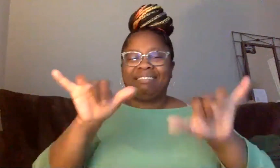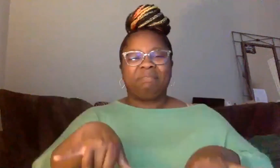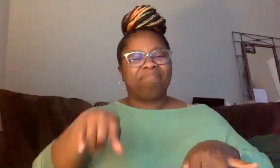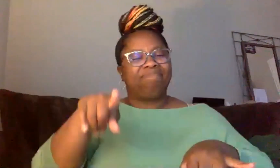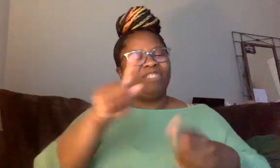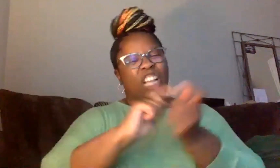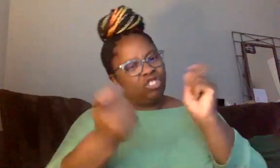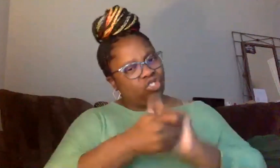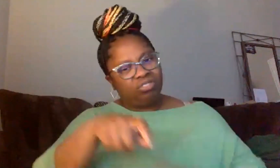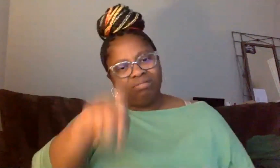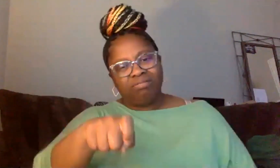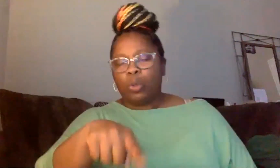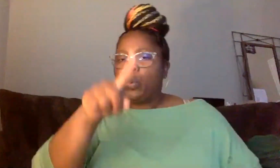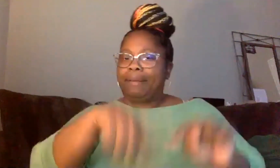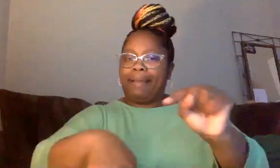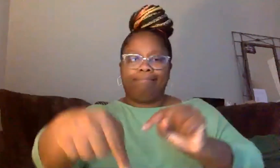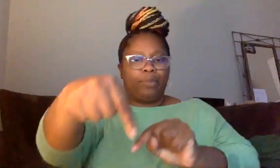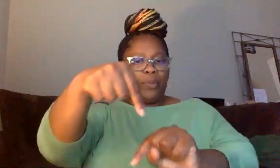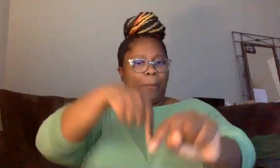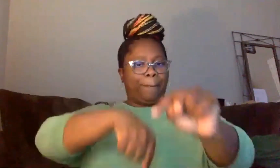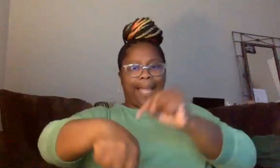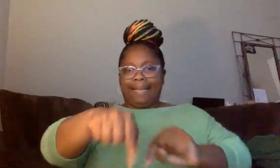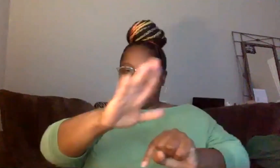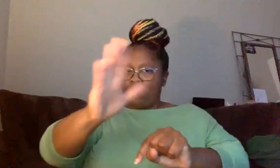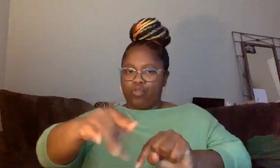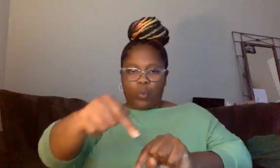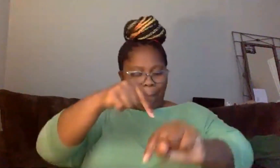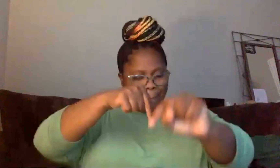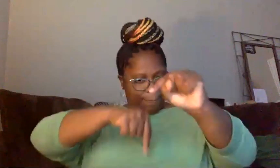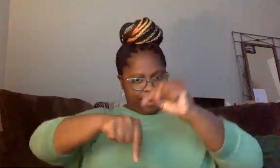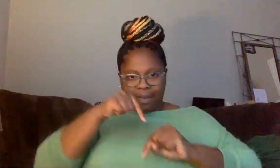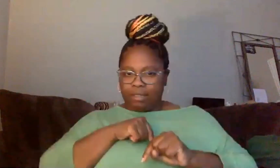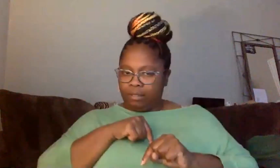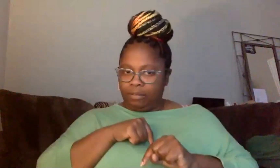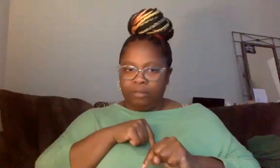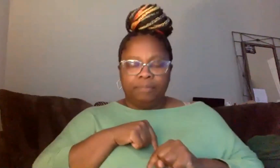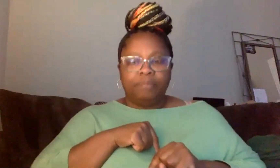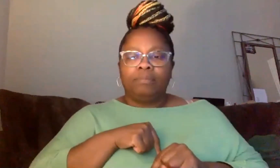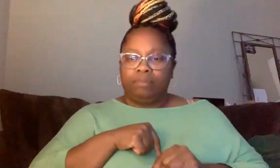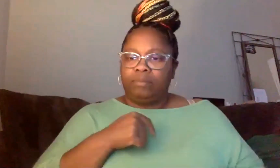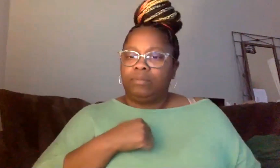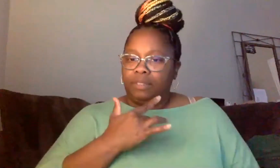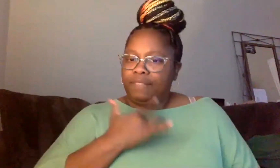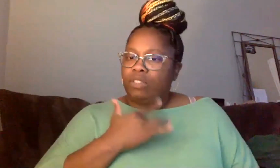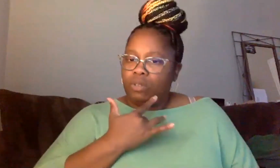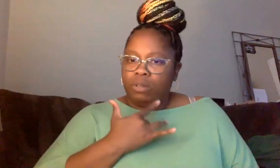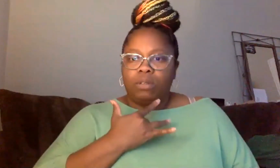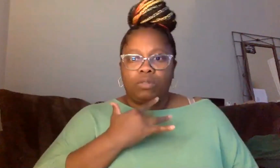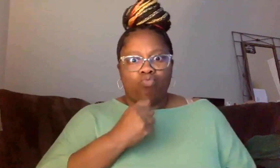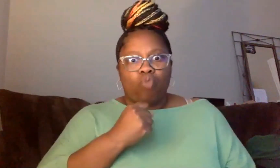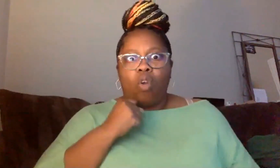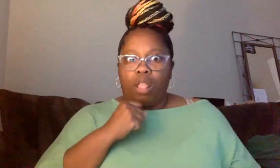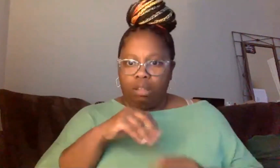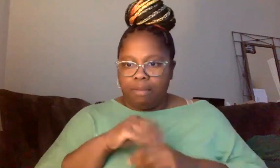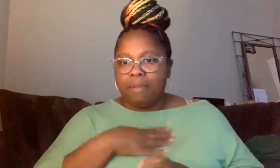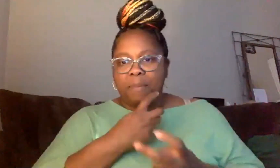never going to go back to where we were before. We're never going to go back. I feel that very, very strongly in my bones that